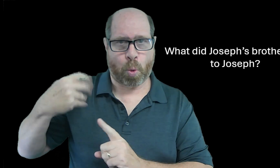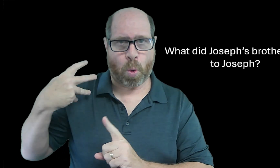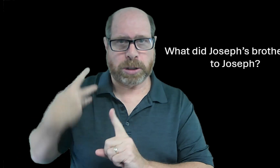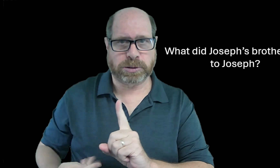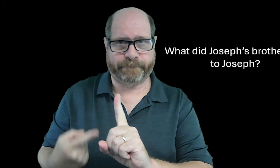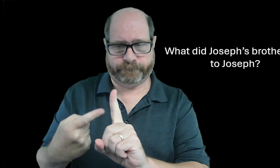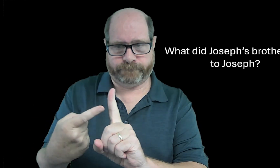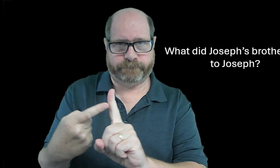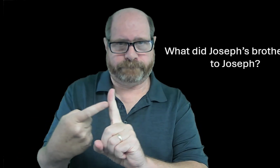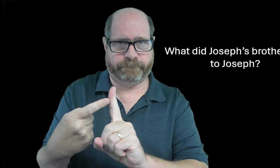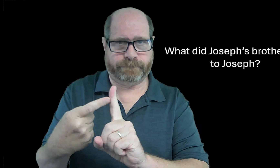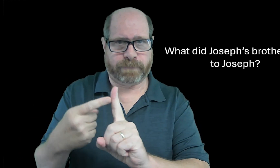joseph